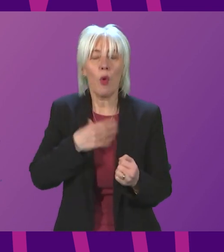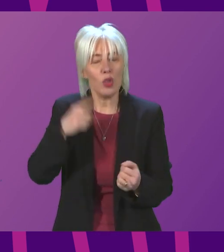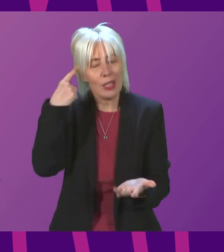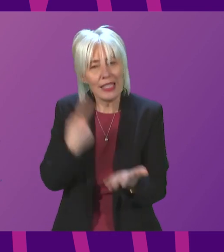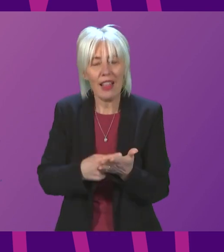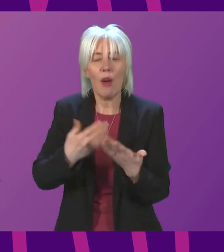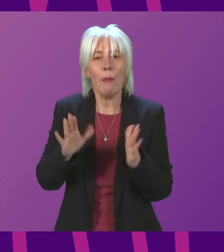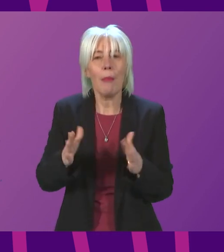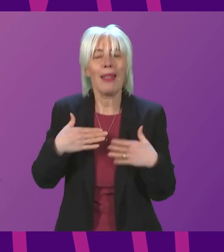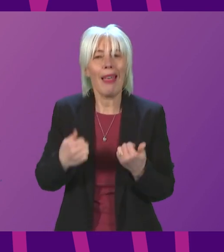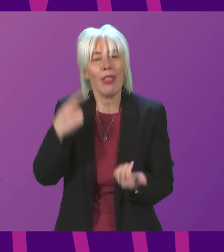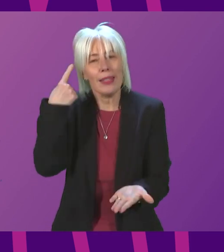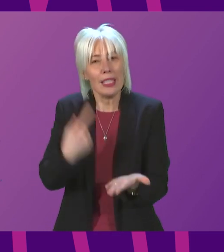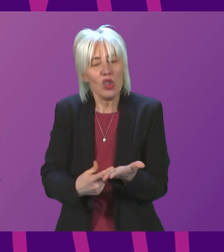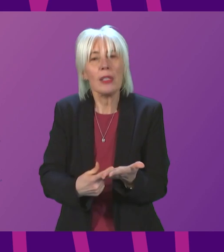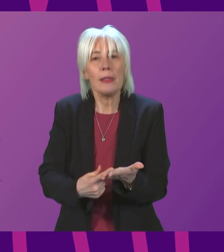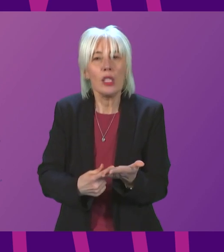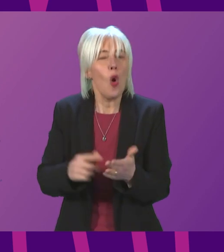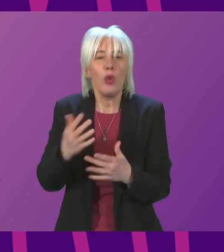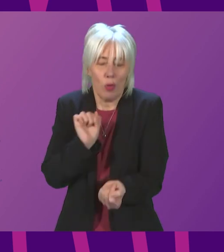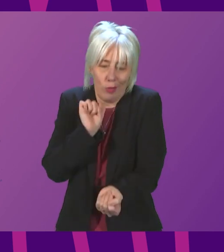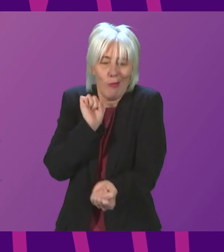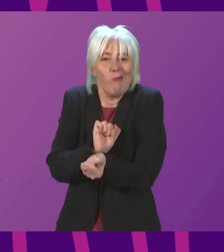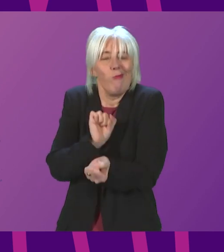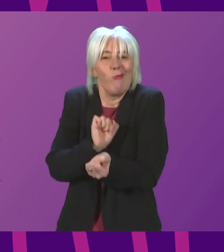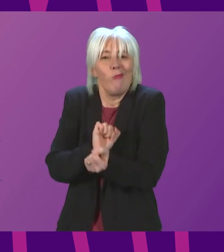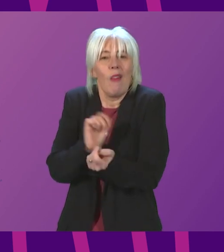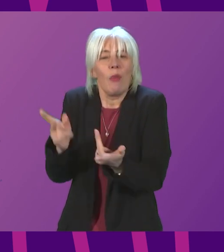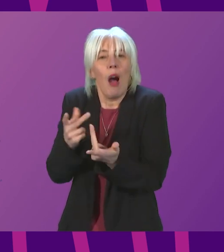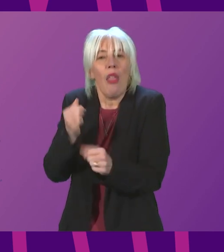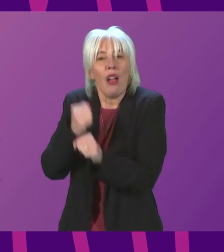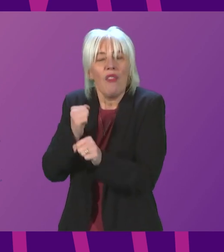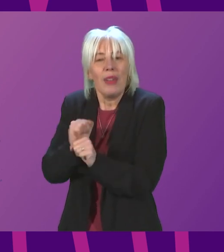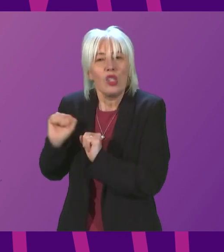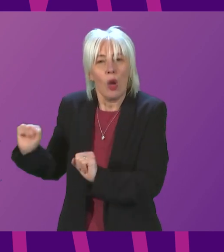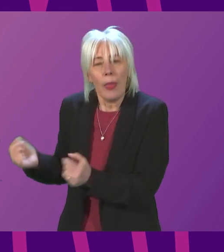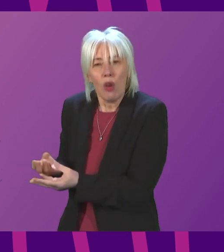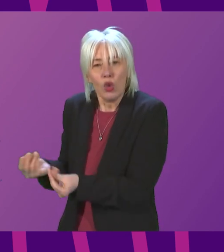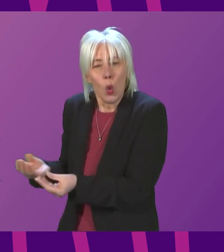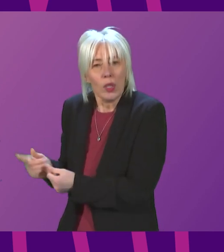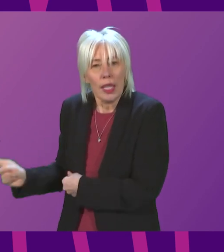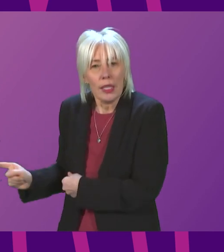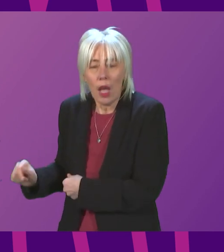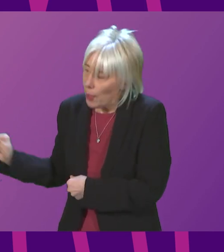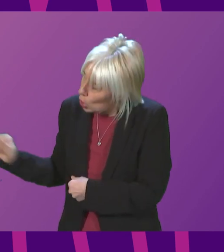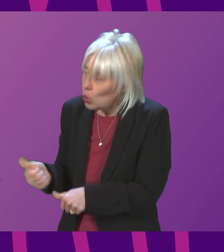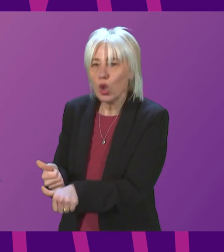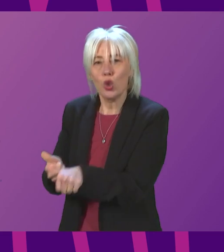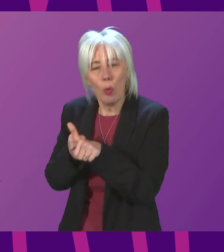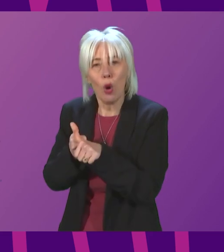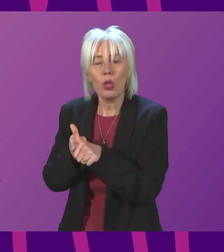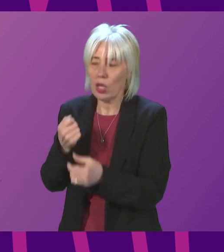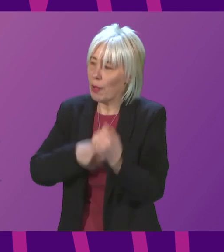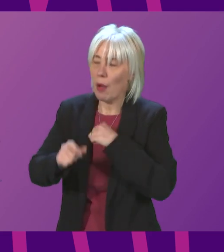decisions without being constrained by the decisions of other governments on resources should support us in getting to a more